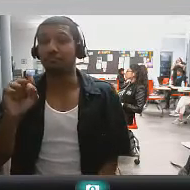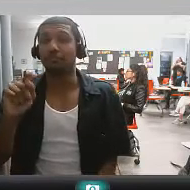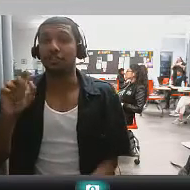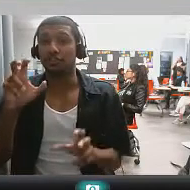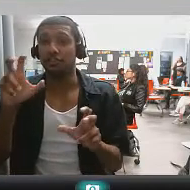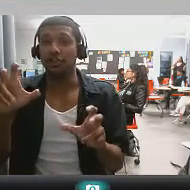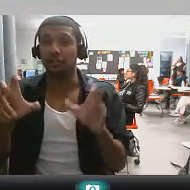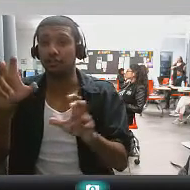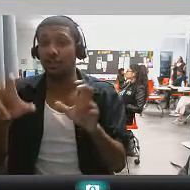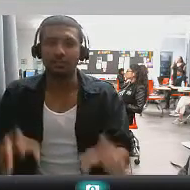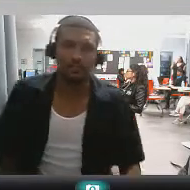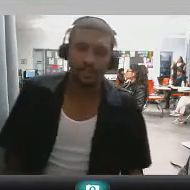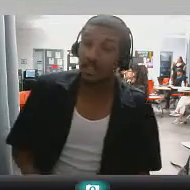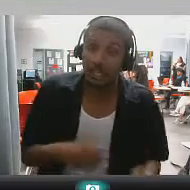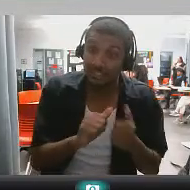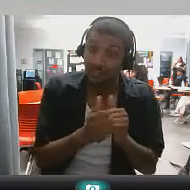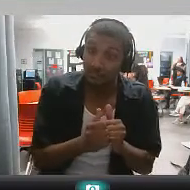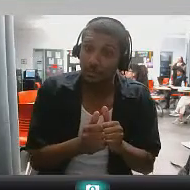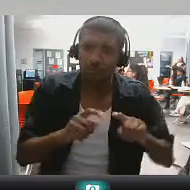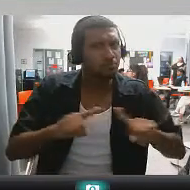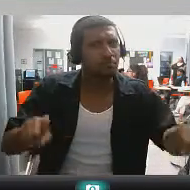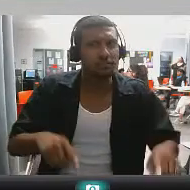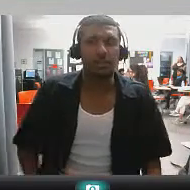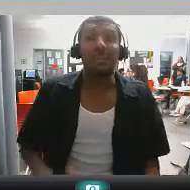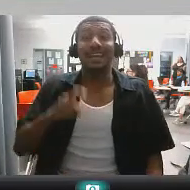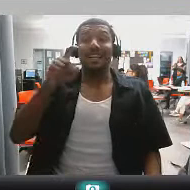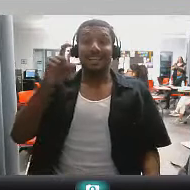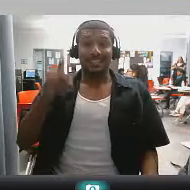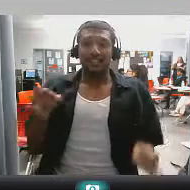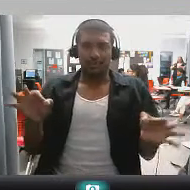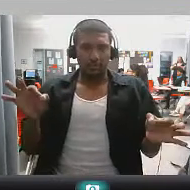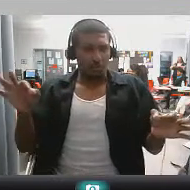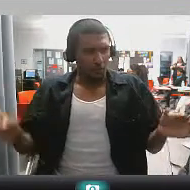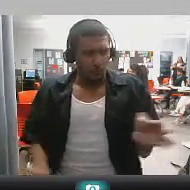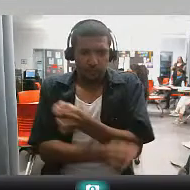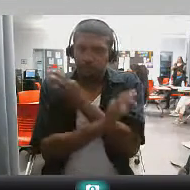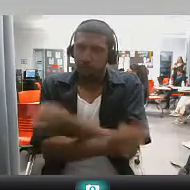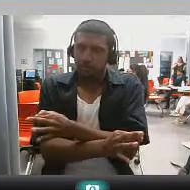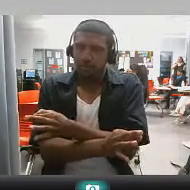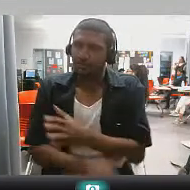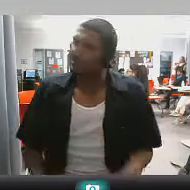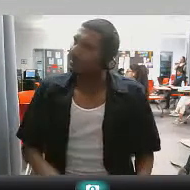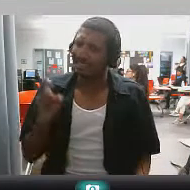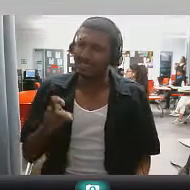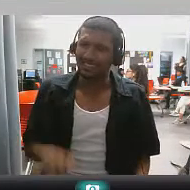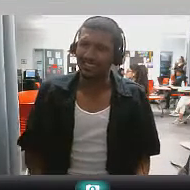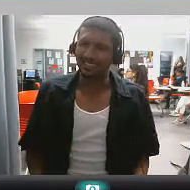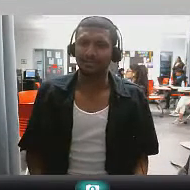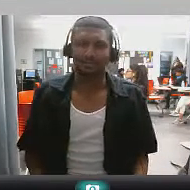but the sports you know need to flip that around Folk get the statistics in the in the economy just relax in your sports have